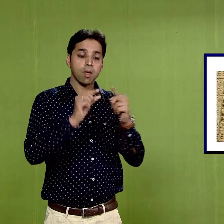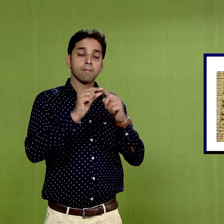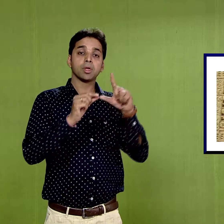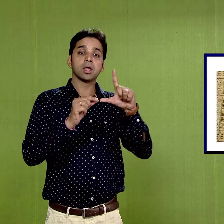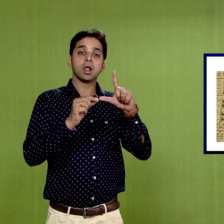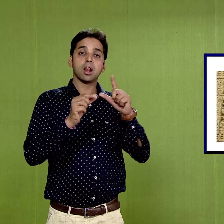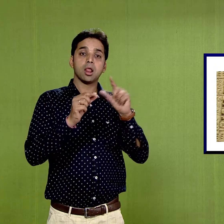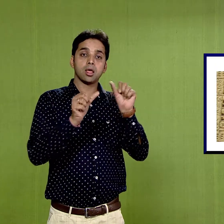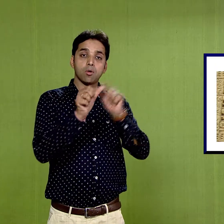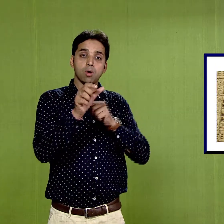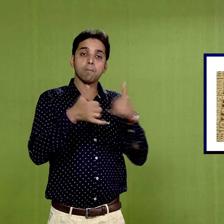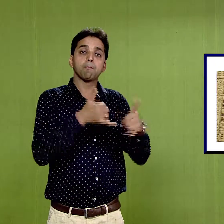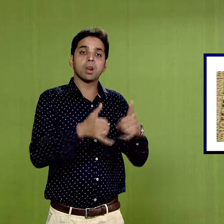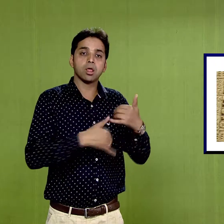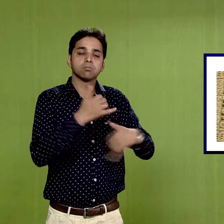Mudra Rakshasa,